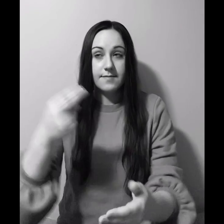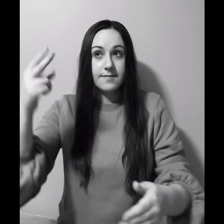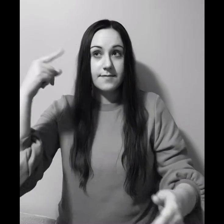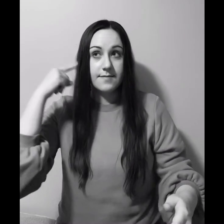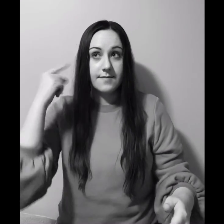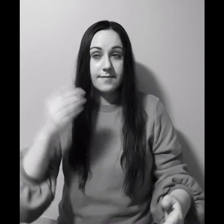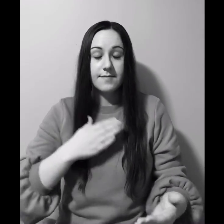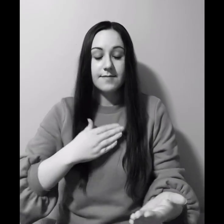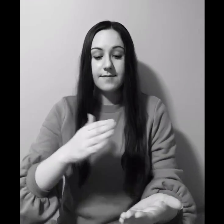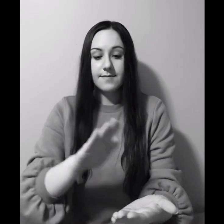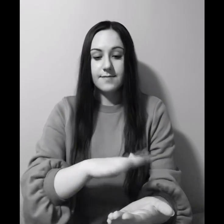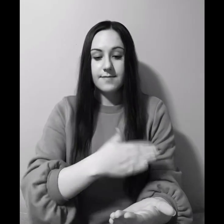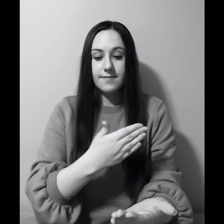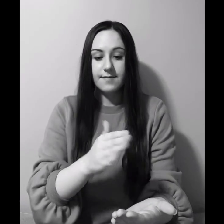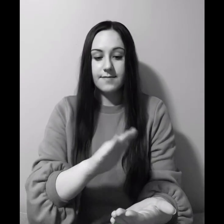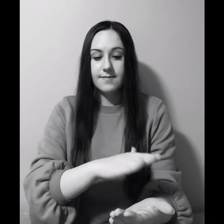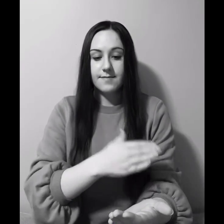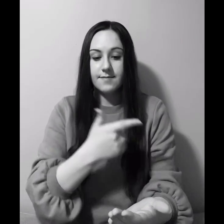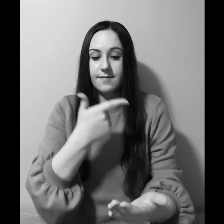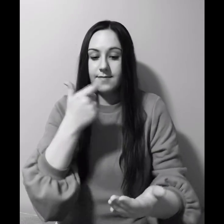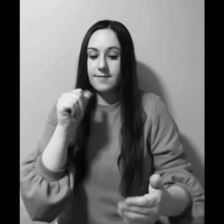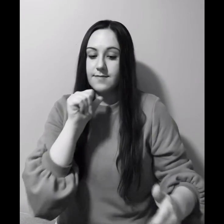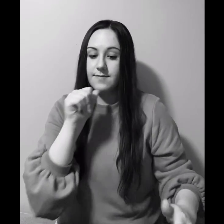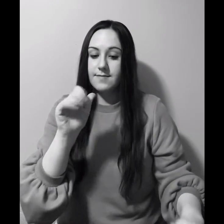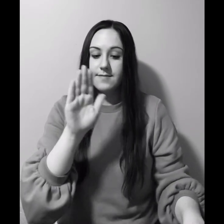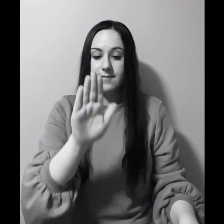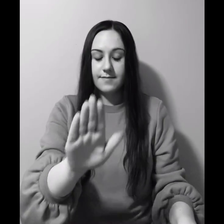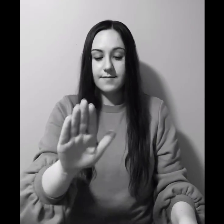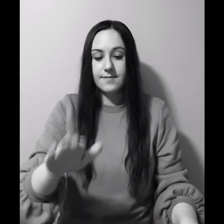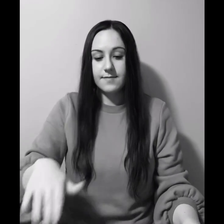off key in my chorus Cause it wasn't yours